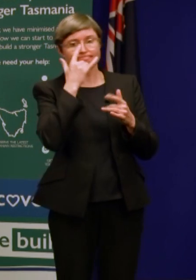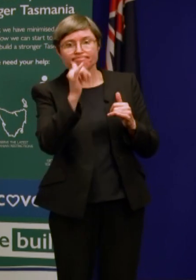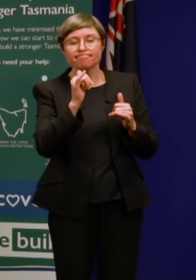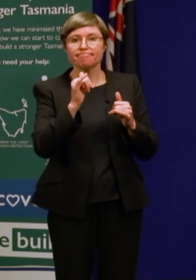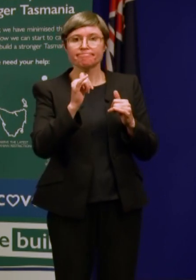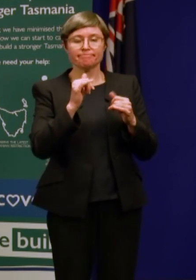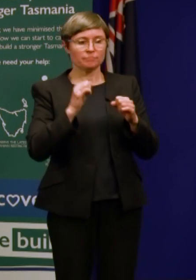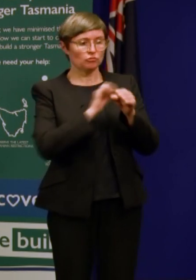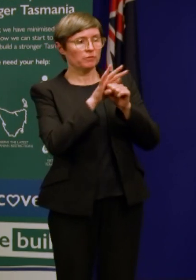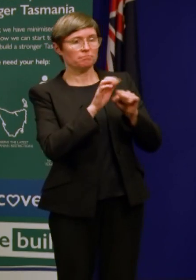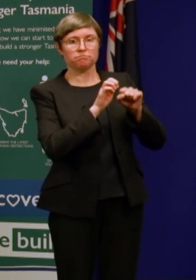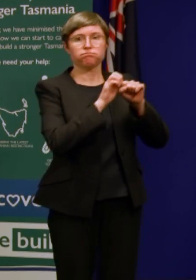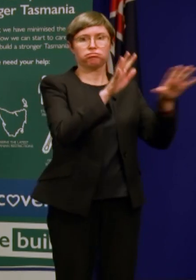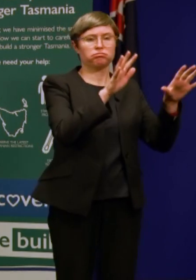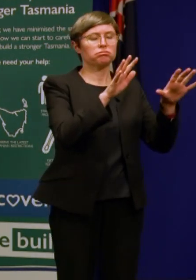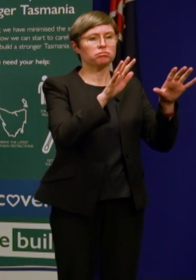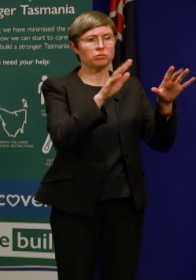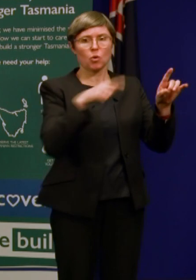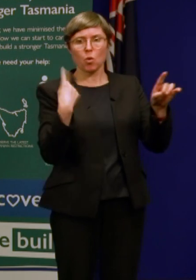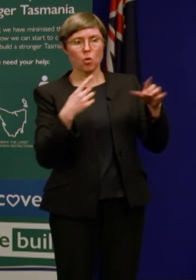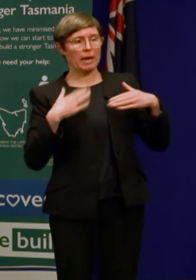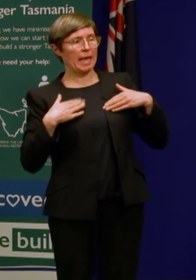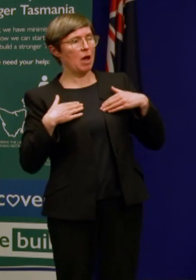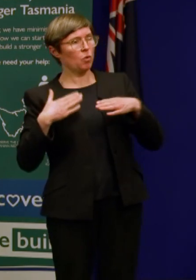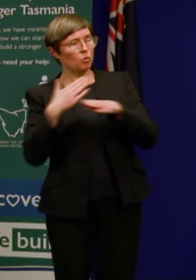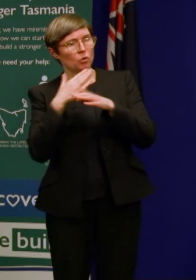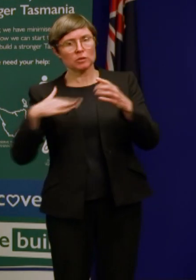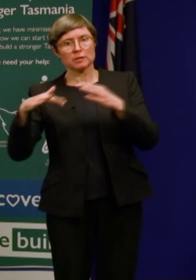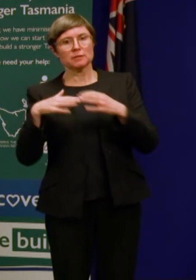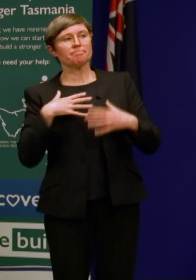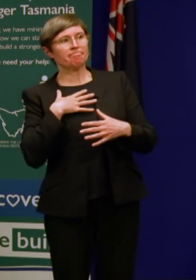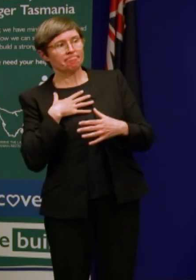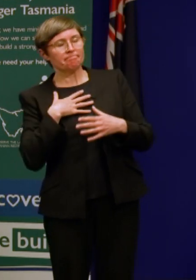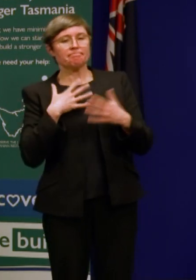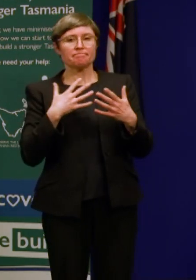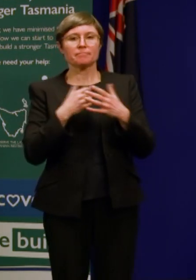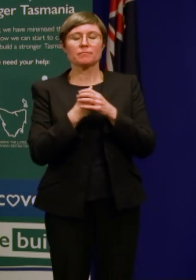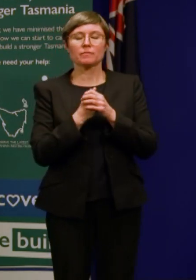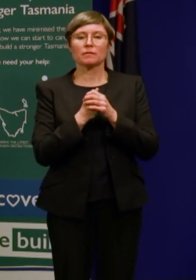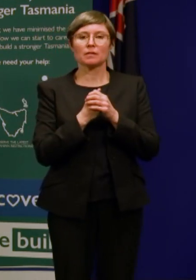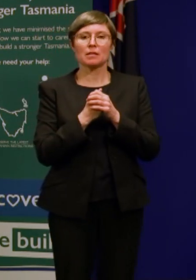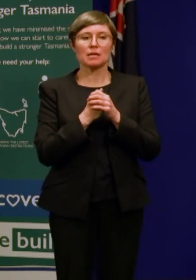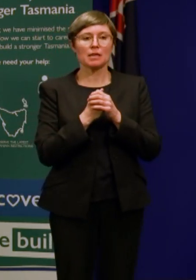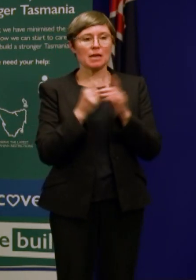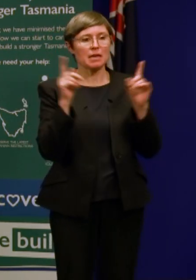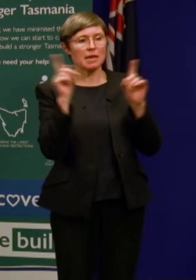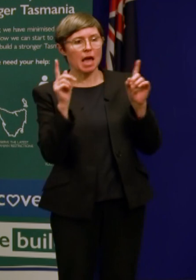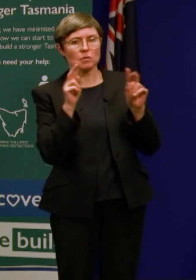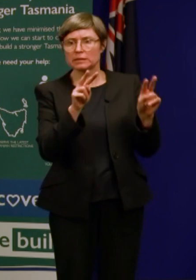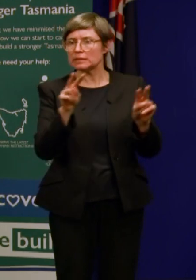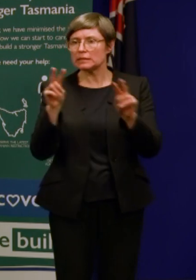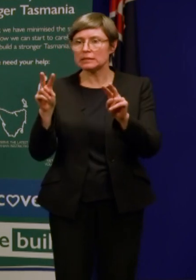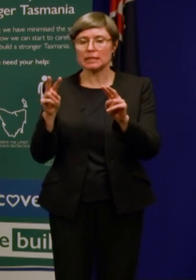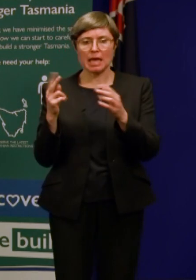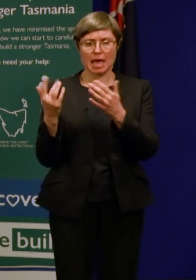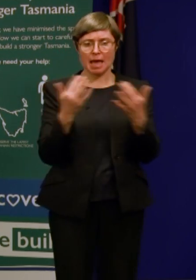pause for thought. We've recognised we've reached the settings if you like with social mixing and